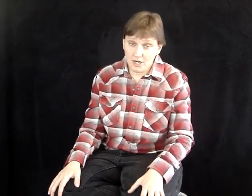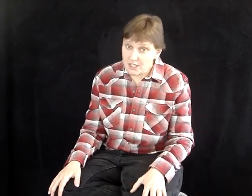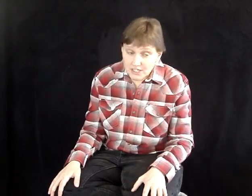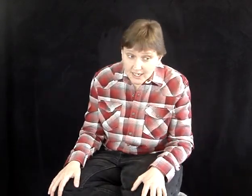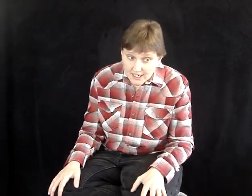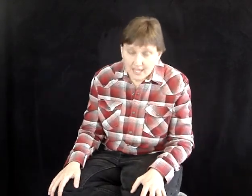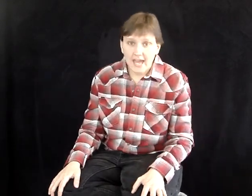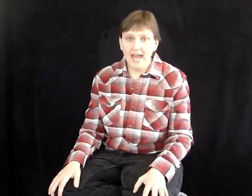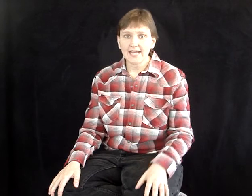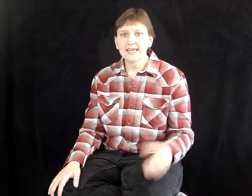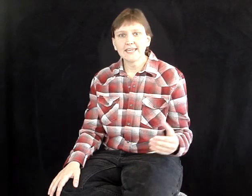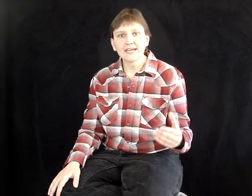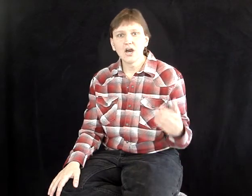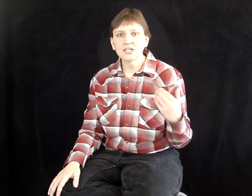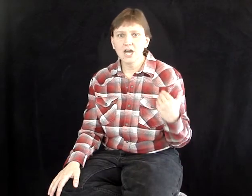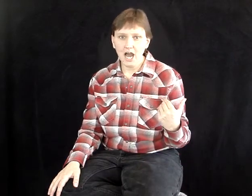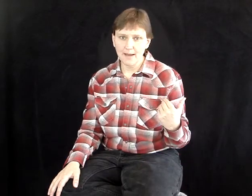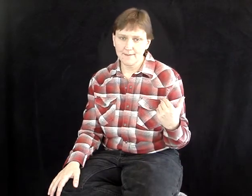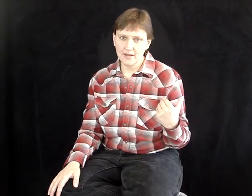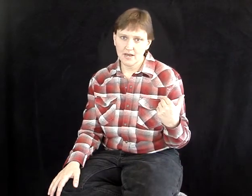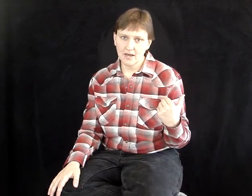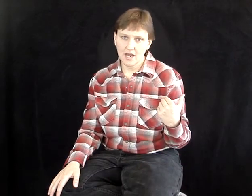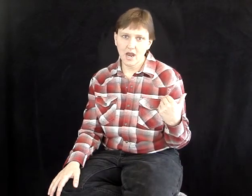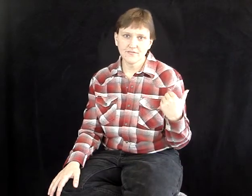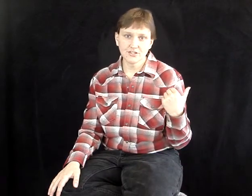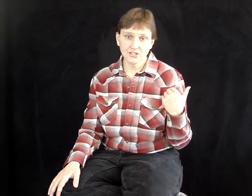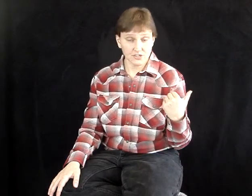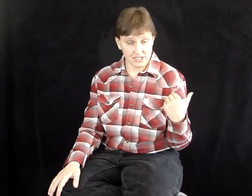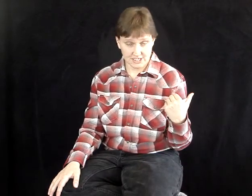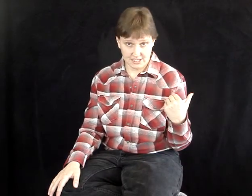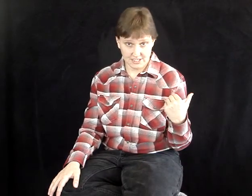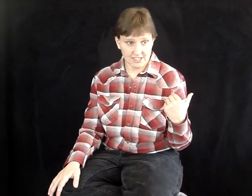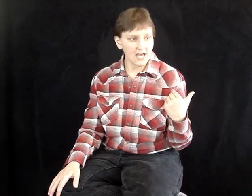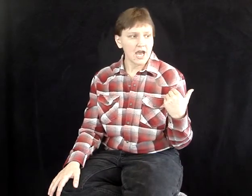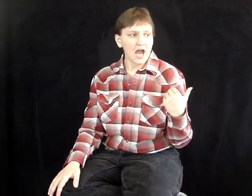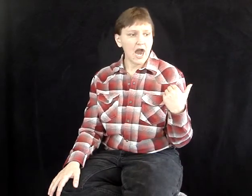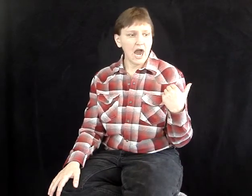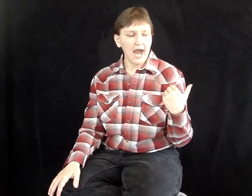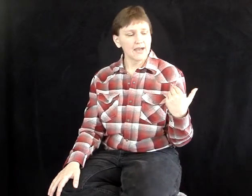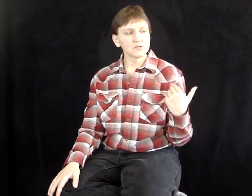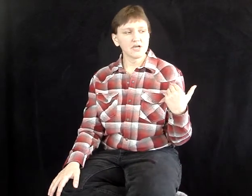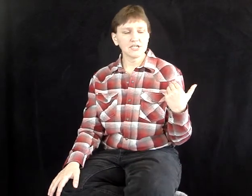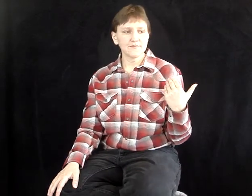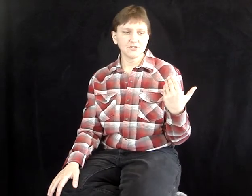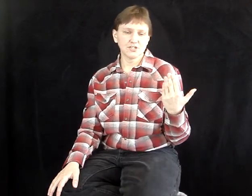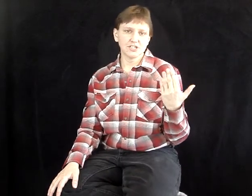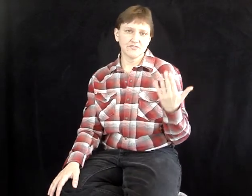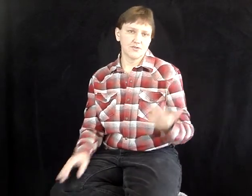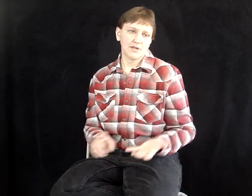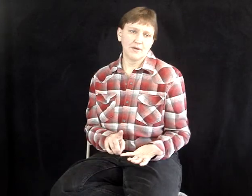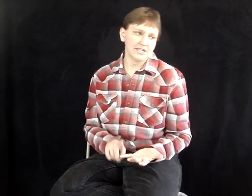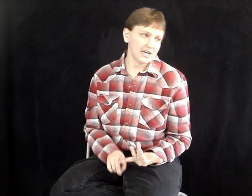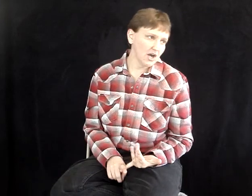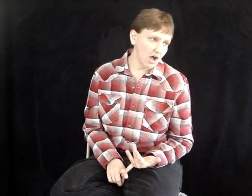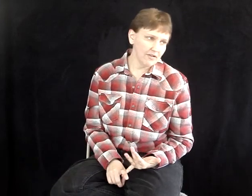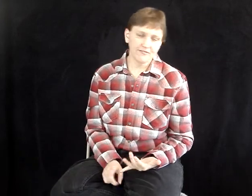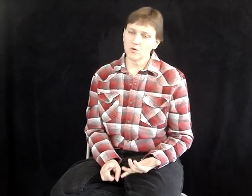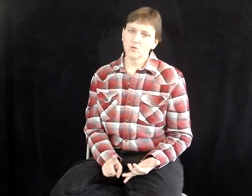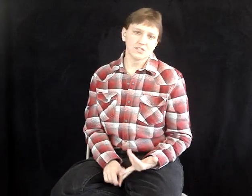good at getting on top of the search engines, I was on top of the search engines for Eureka Montana Golf, for Wilderness